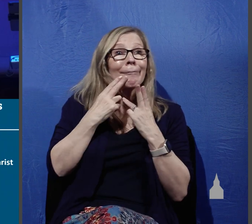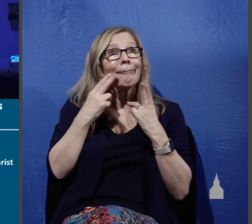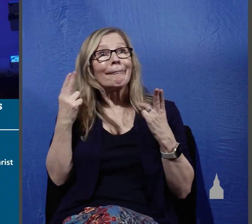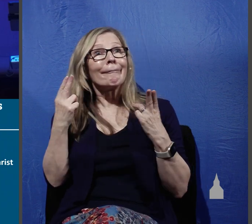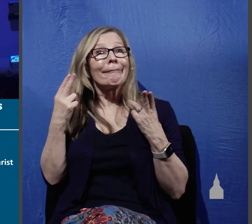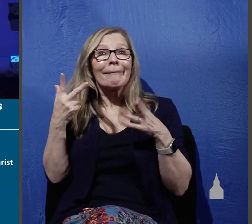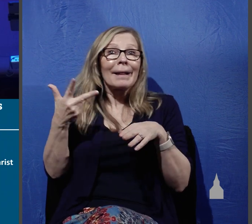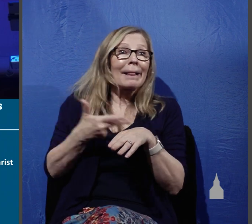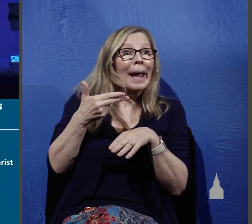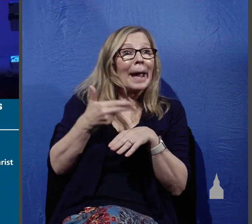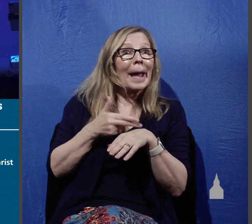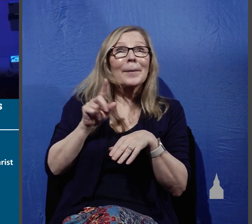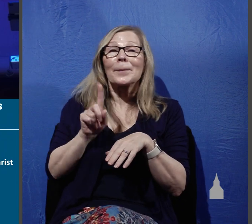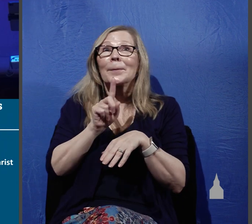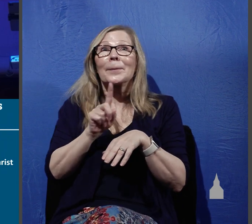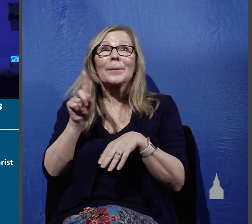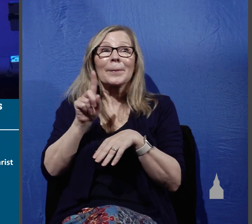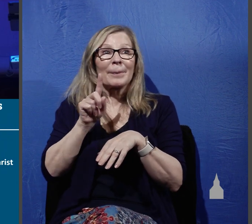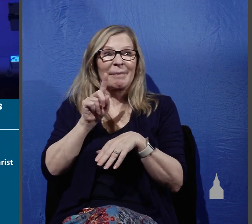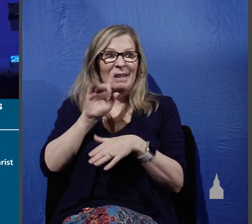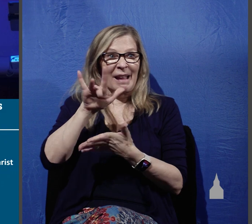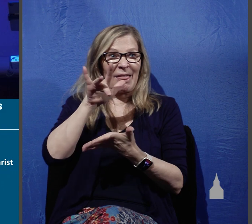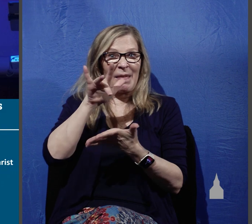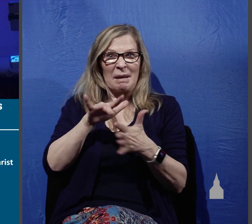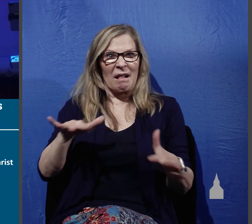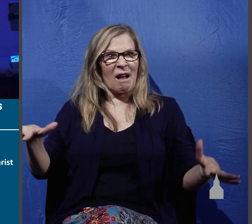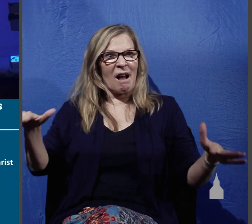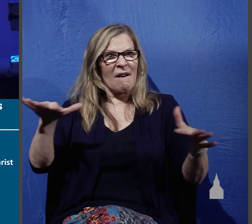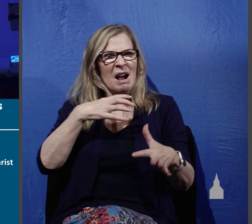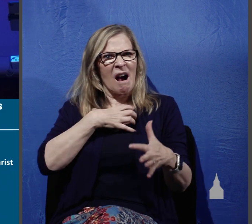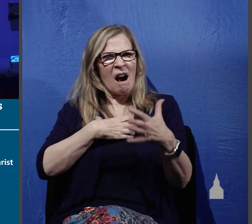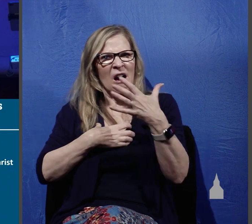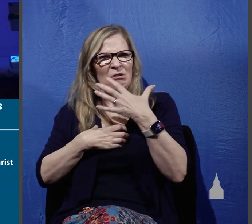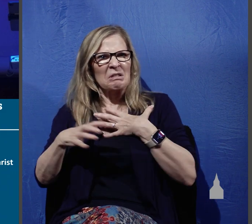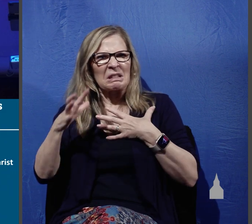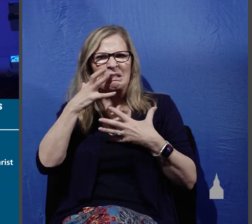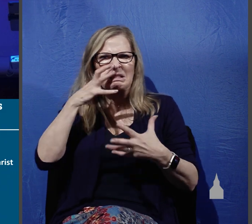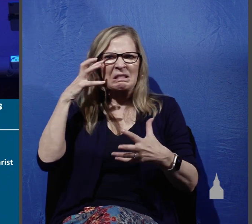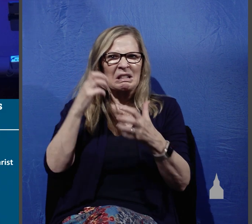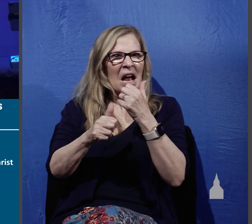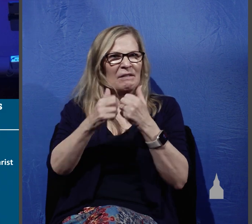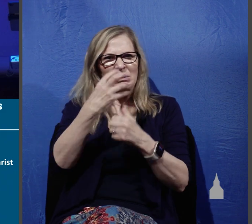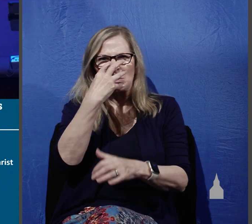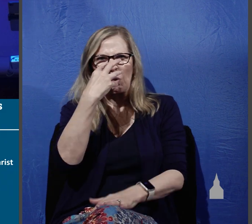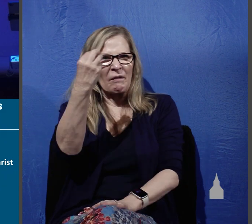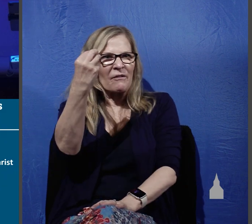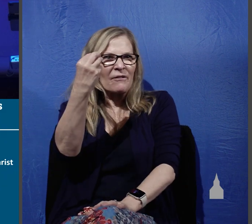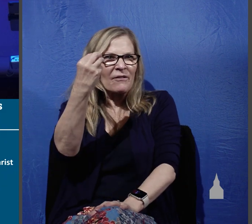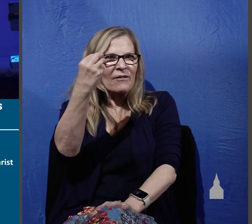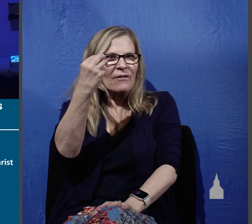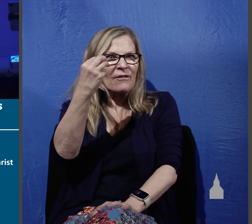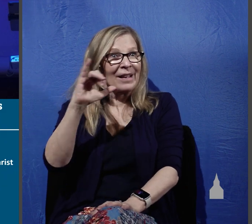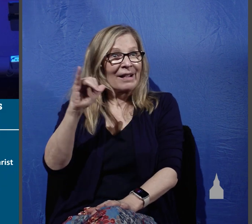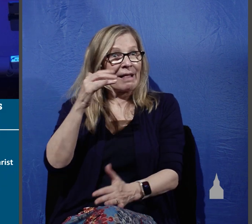lambs in the midst of hungry savage wolves in other words they'll be like sheep amongst a pack of